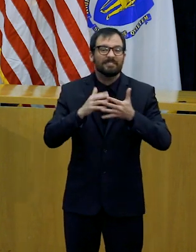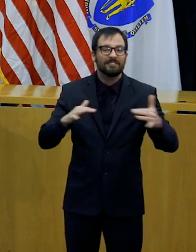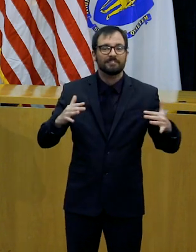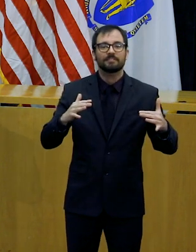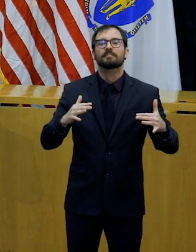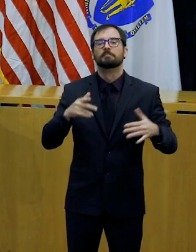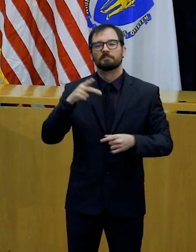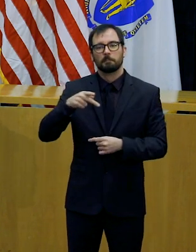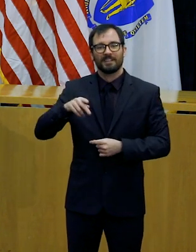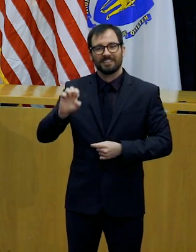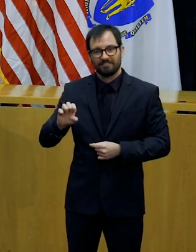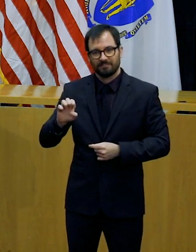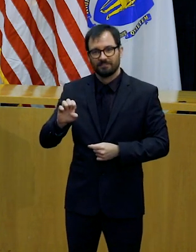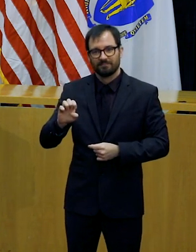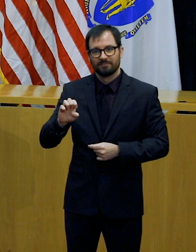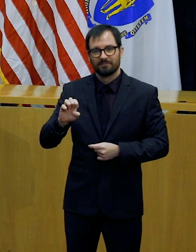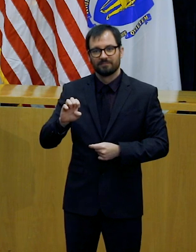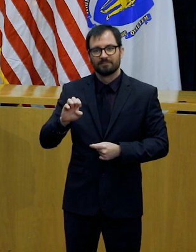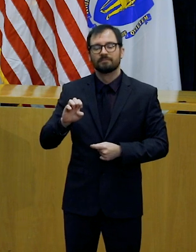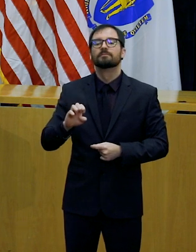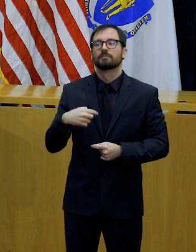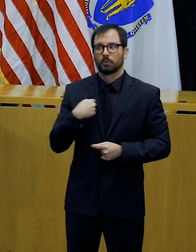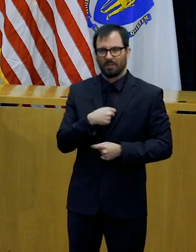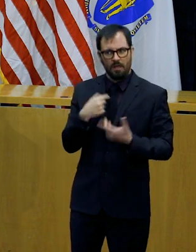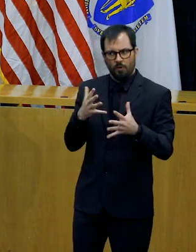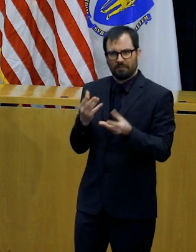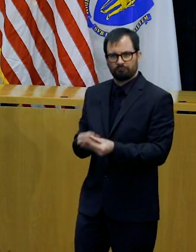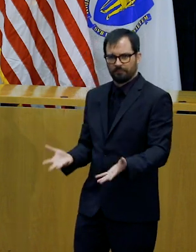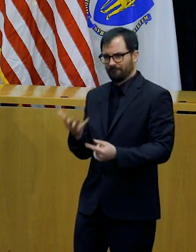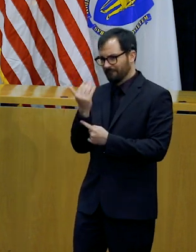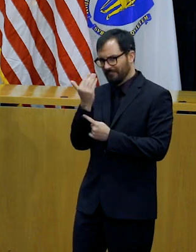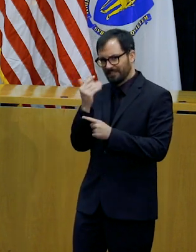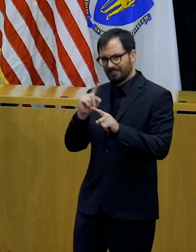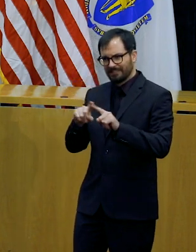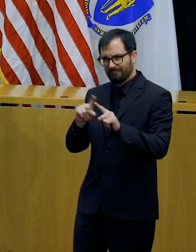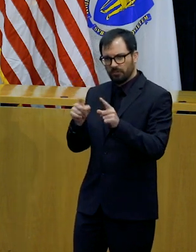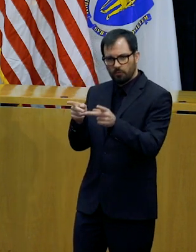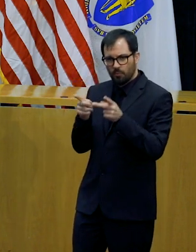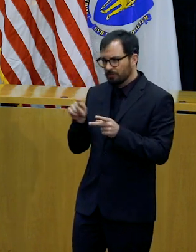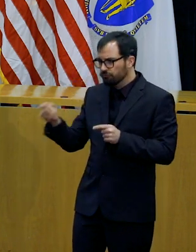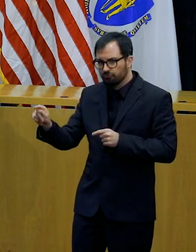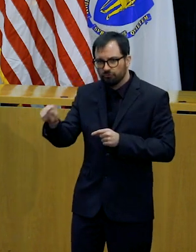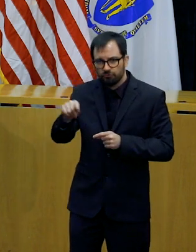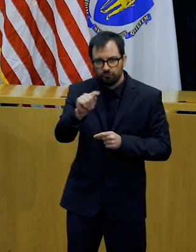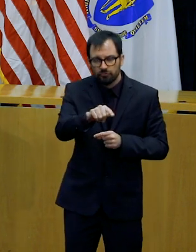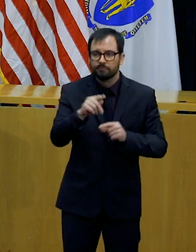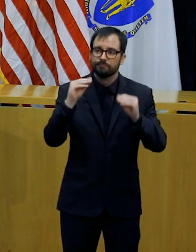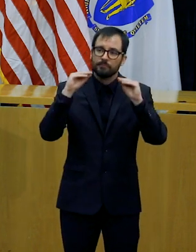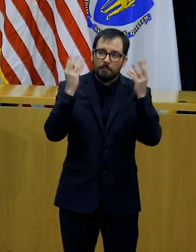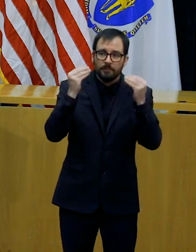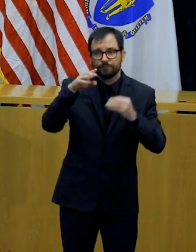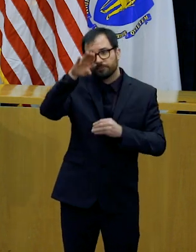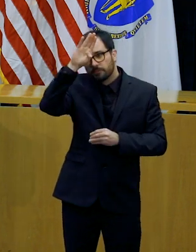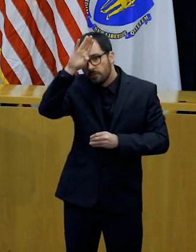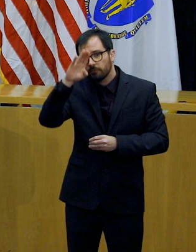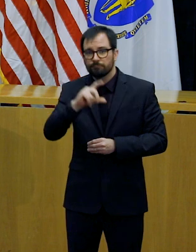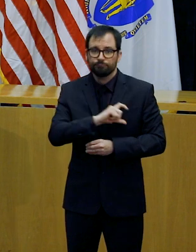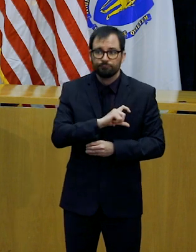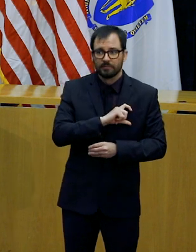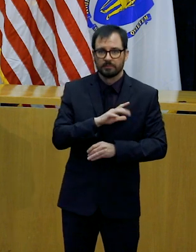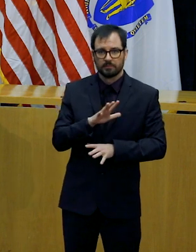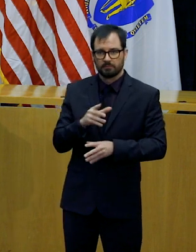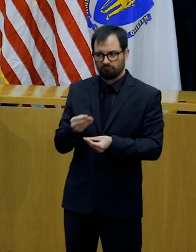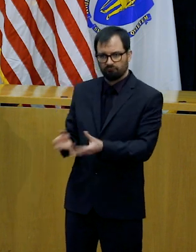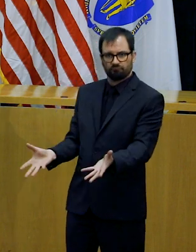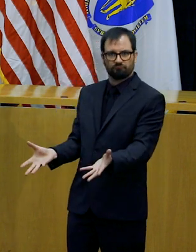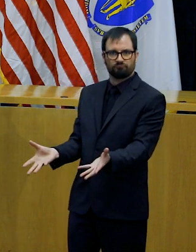fire police and first responders. In response to a letter from Secretary Mary Lou Sutter's last Friday, the Massachusetts dental